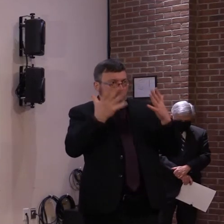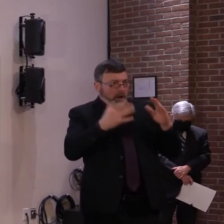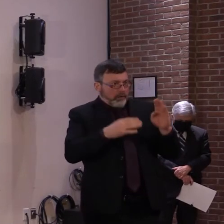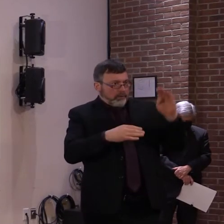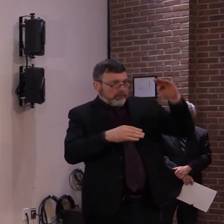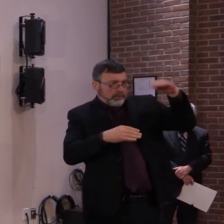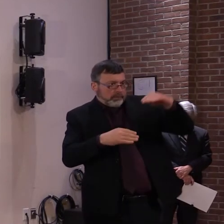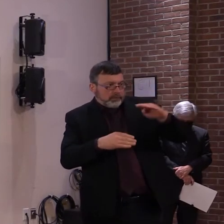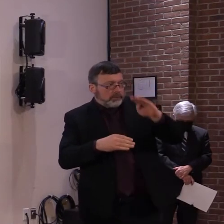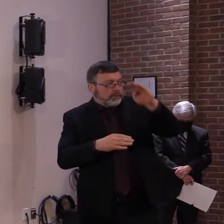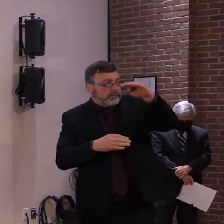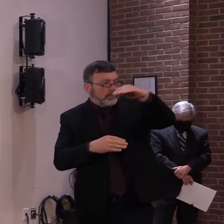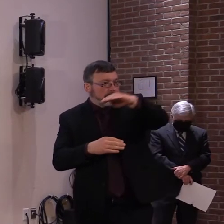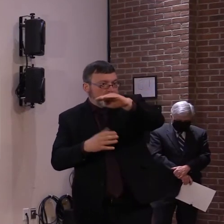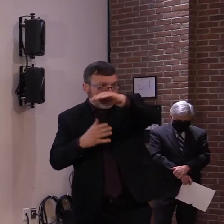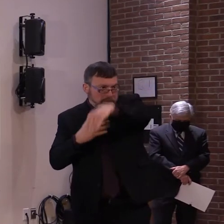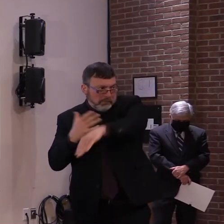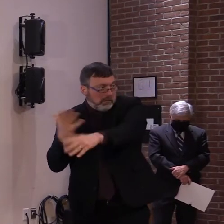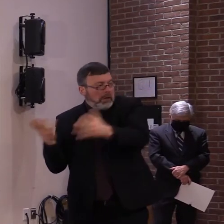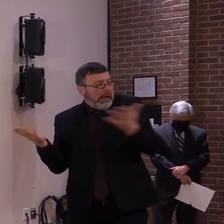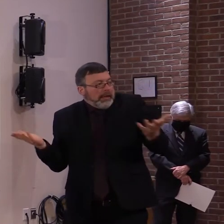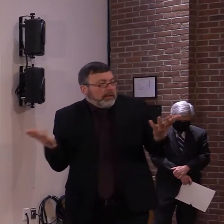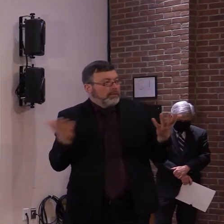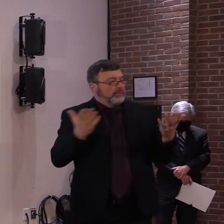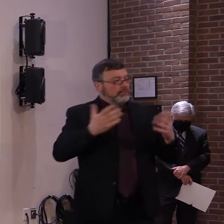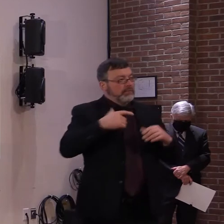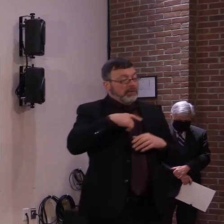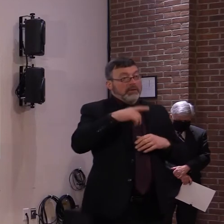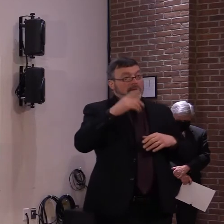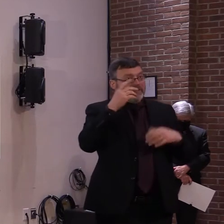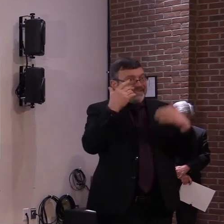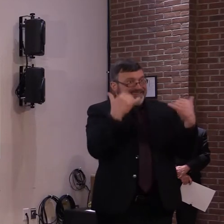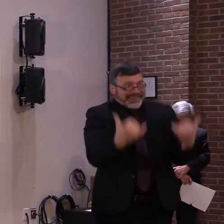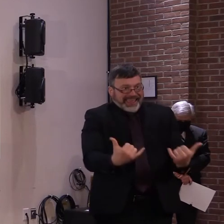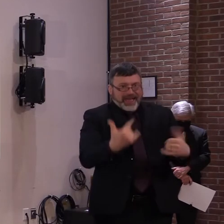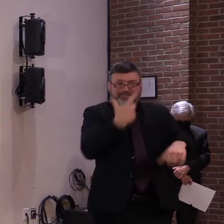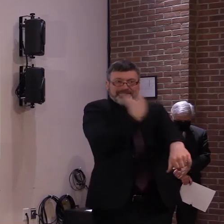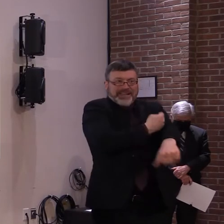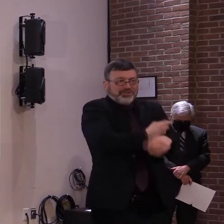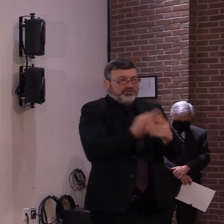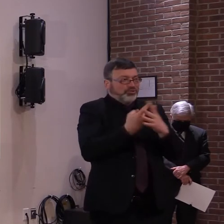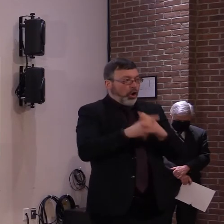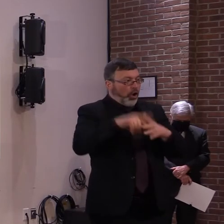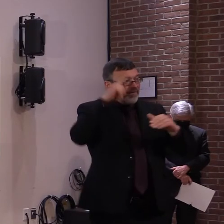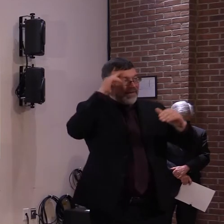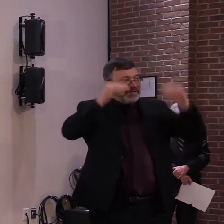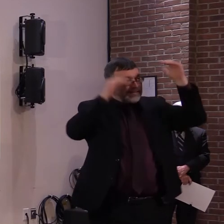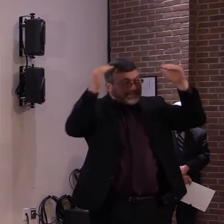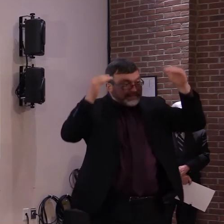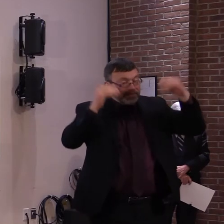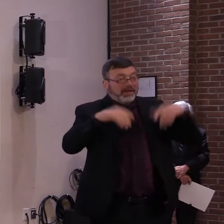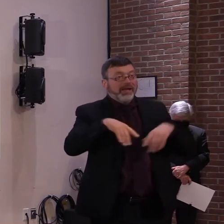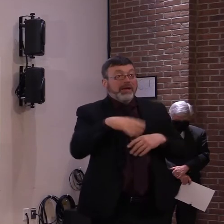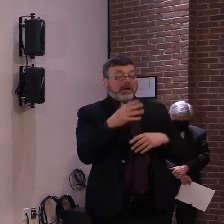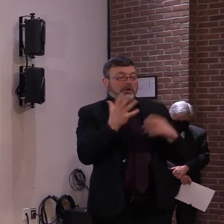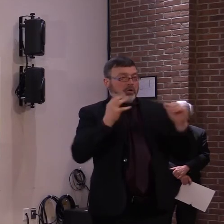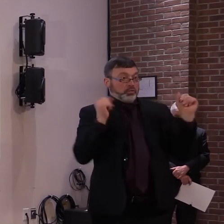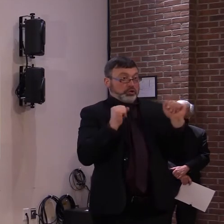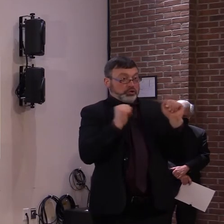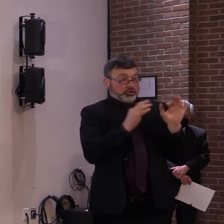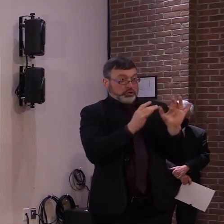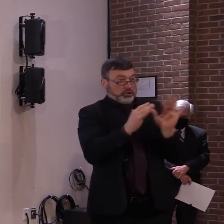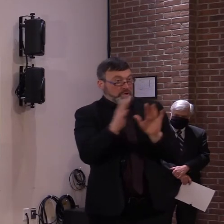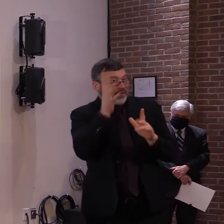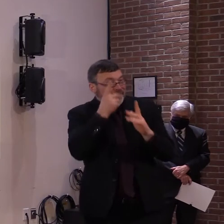so certainly with the advent of vaccine, um, with the warmer weather coming our way, um, our, uh, our conditions will most likely